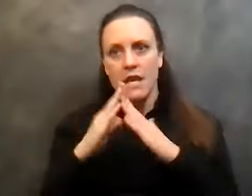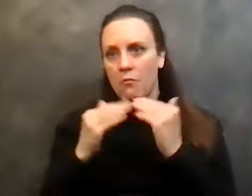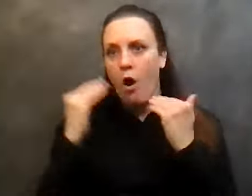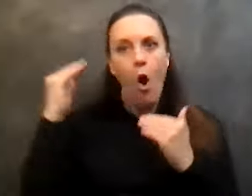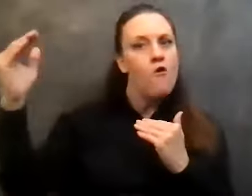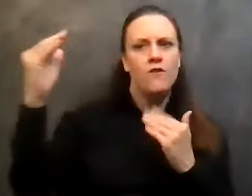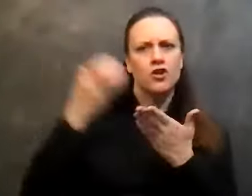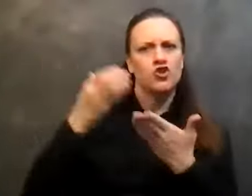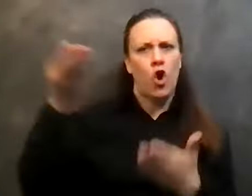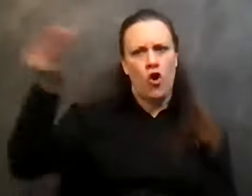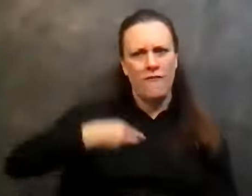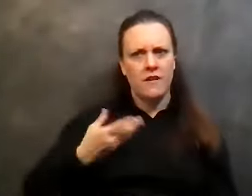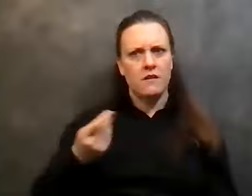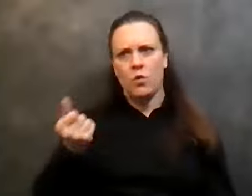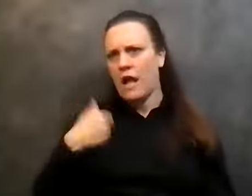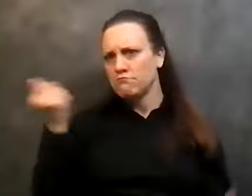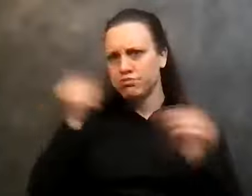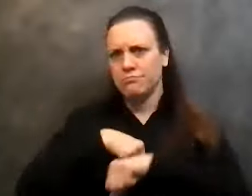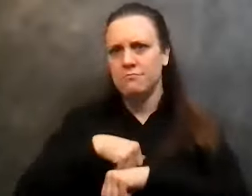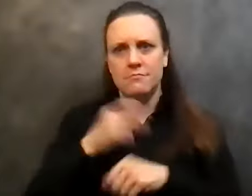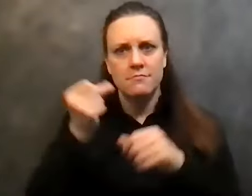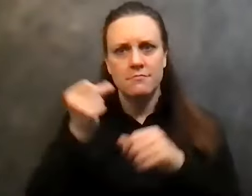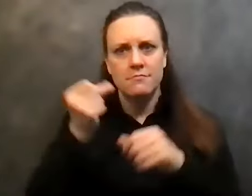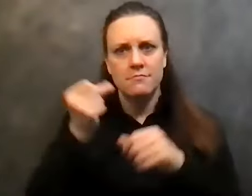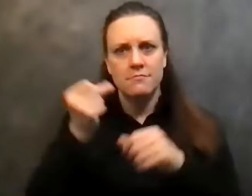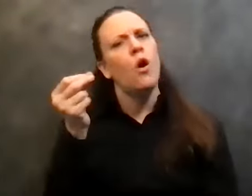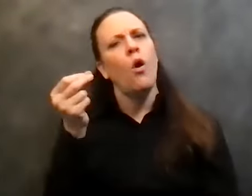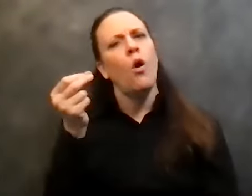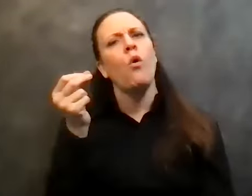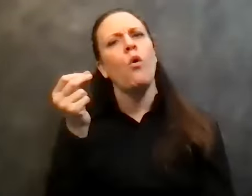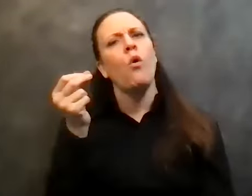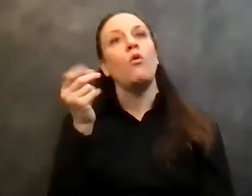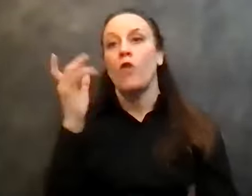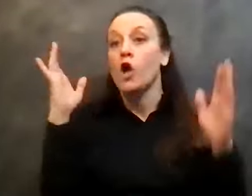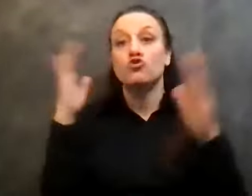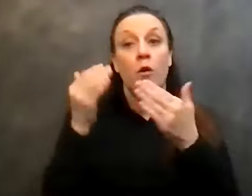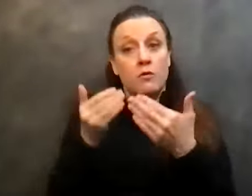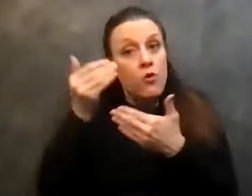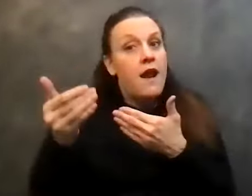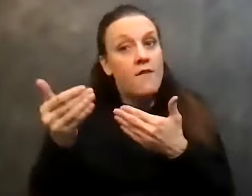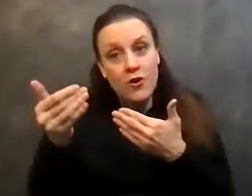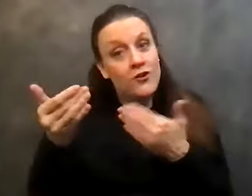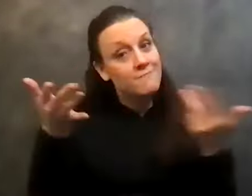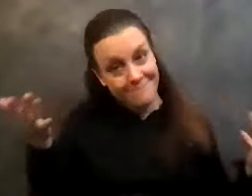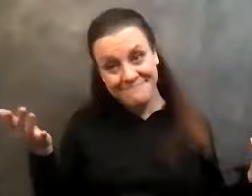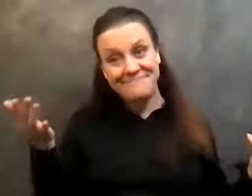very, very quickly. And, uh, and, and, and trouble would soon follow, you know what I mean? So,